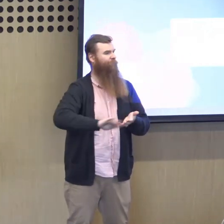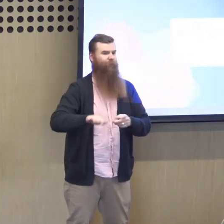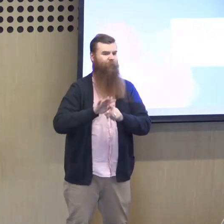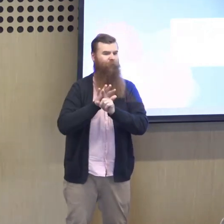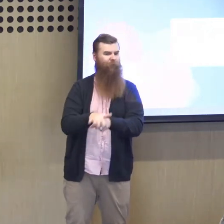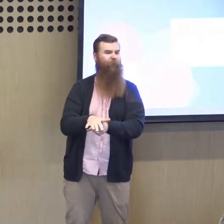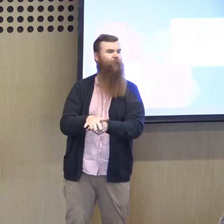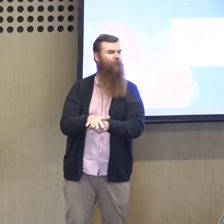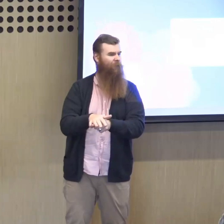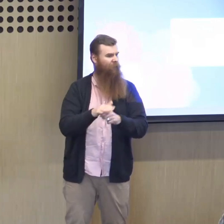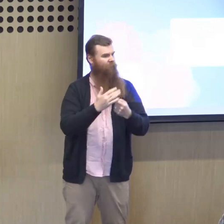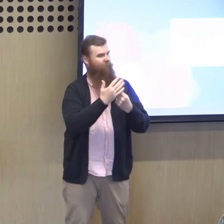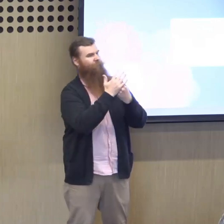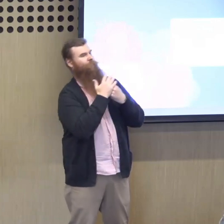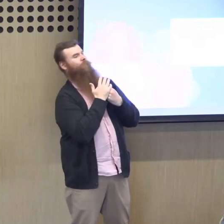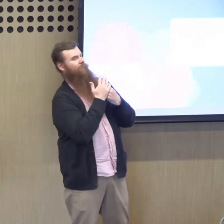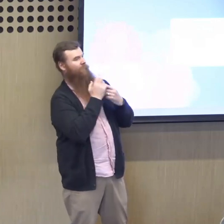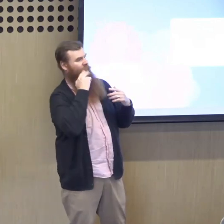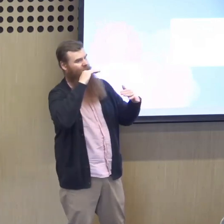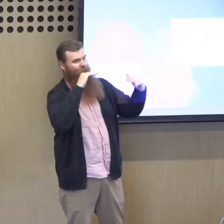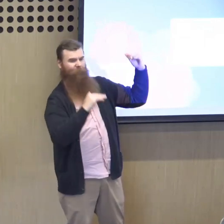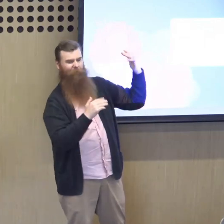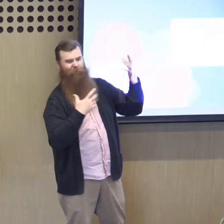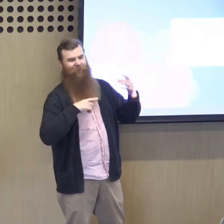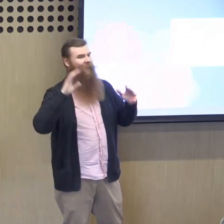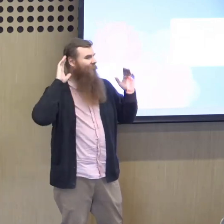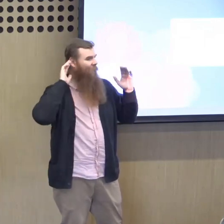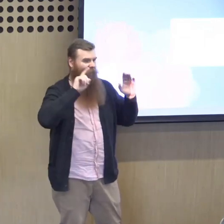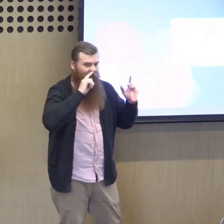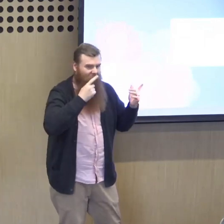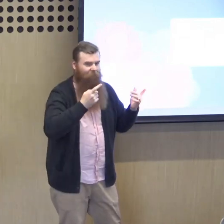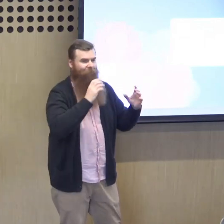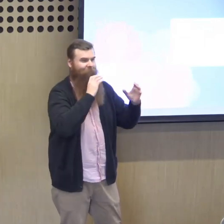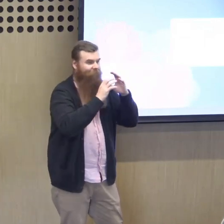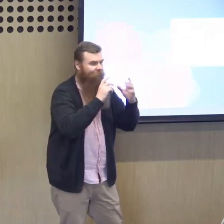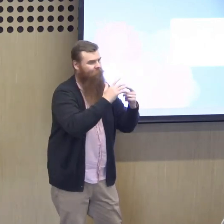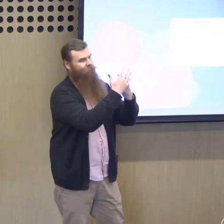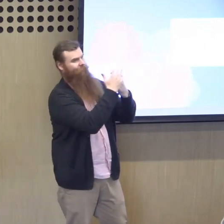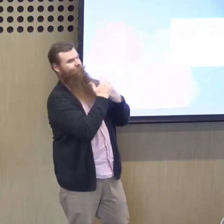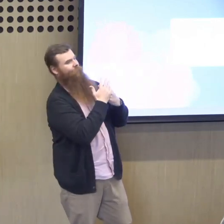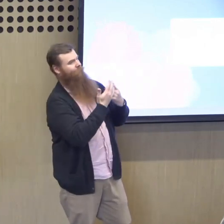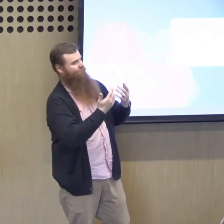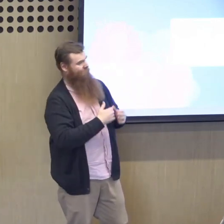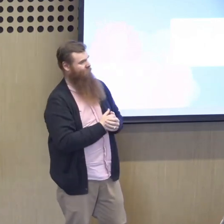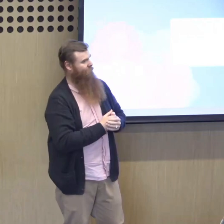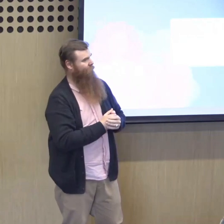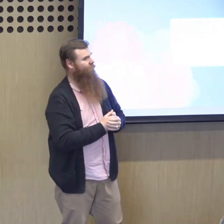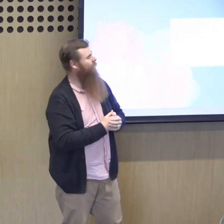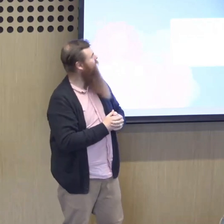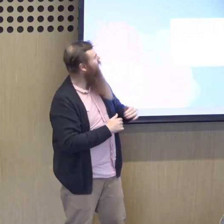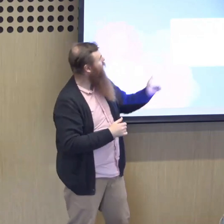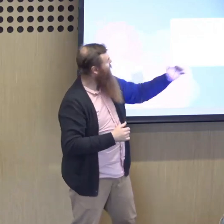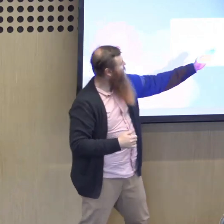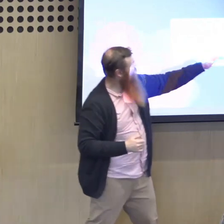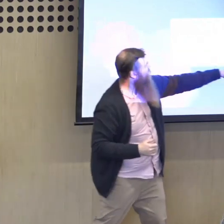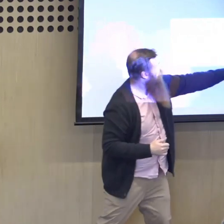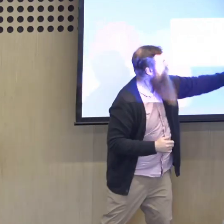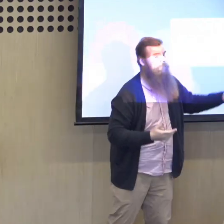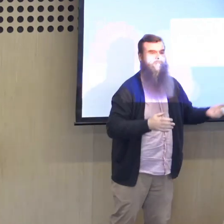You're oppressed. You're put down as a consequence of you not being fitting. You can't hear. You're not able to speak, for example, using your